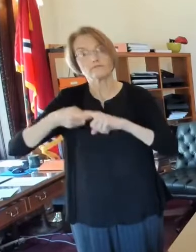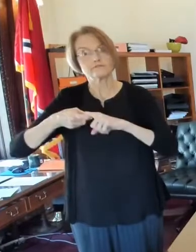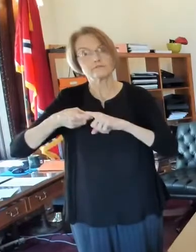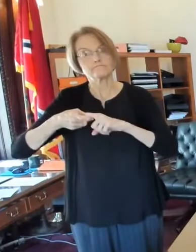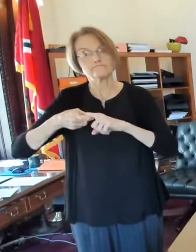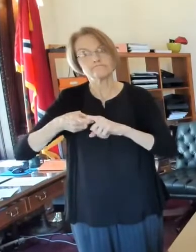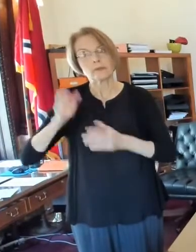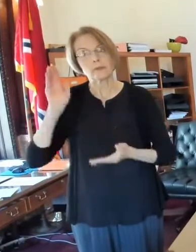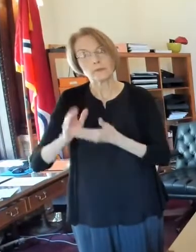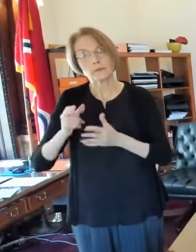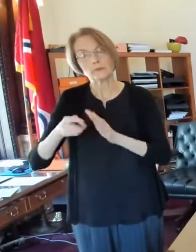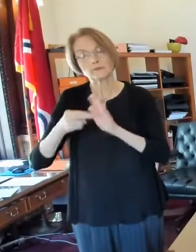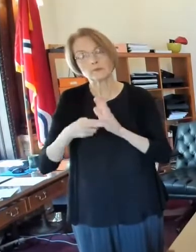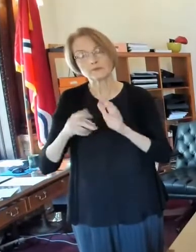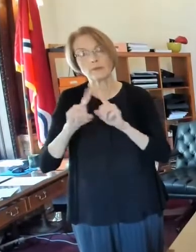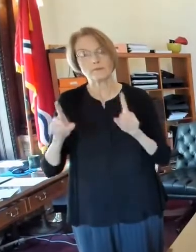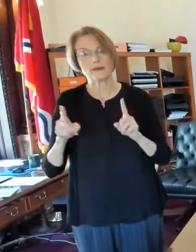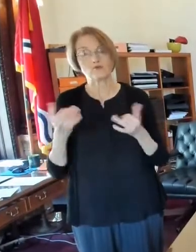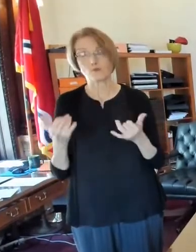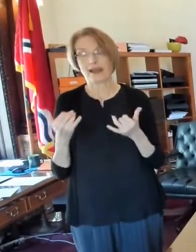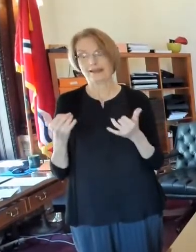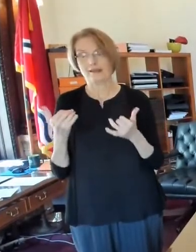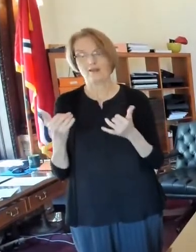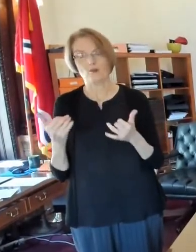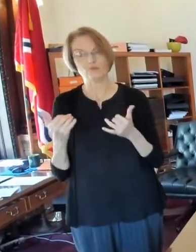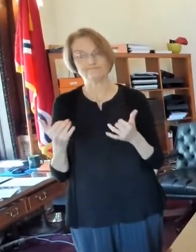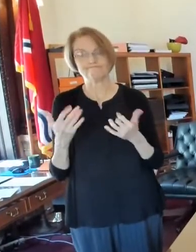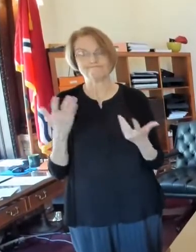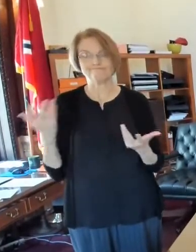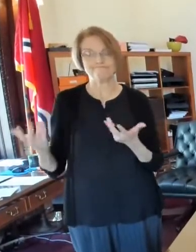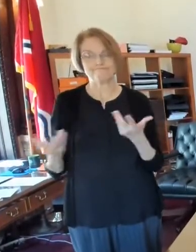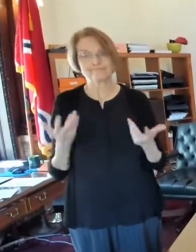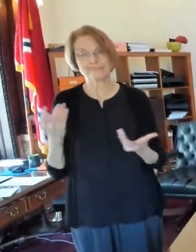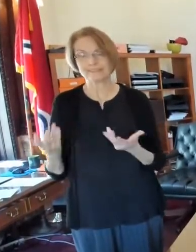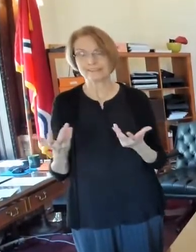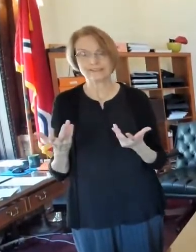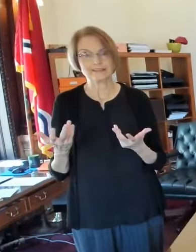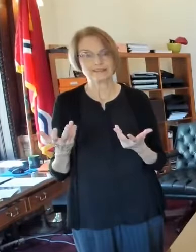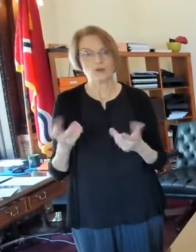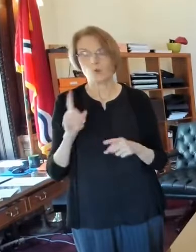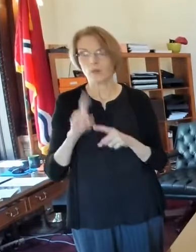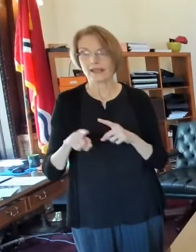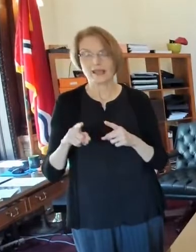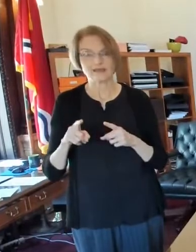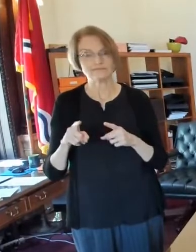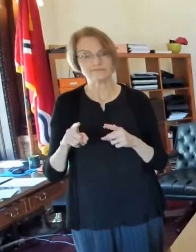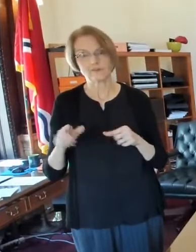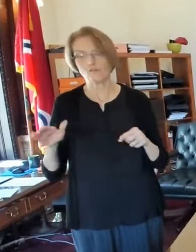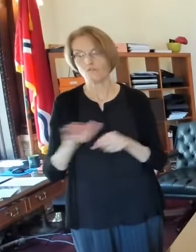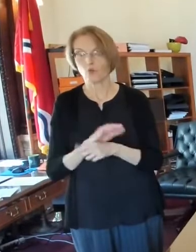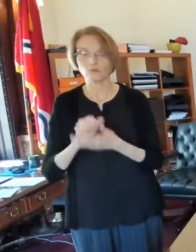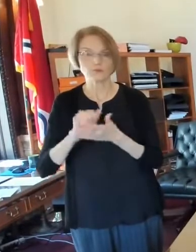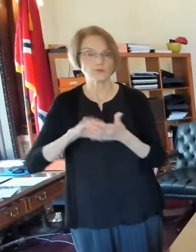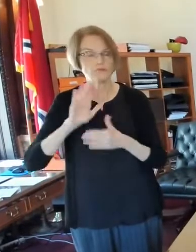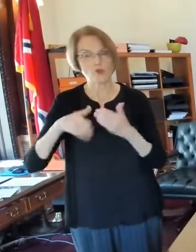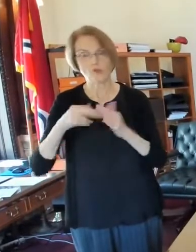minute, that's probably a question that somebody has. Um, we're not able to lift the restrictions. Yep. You